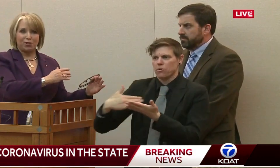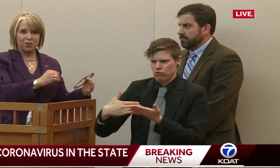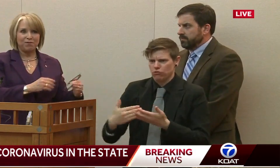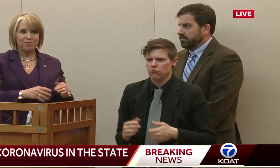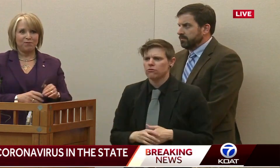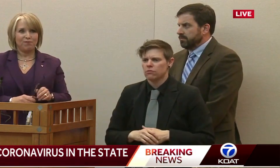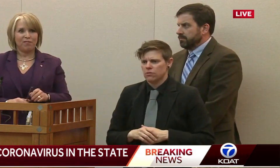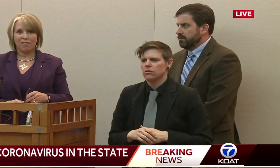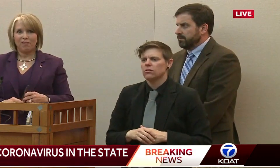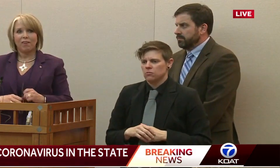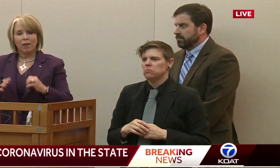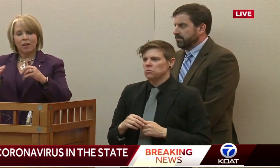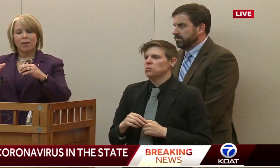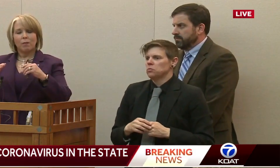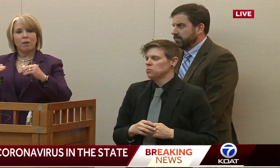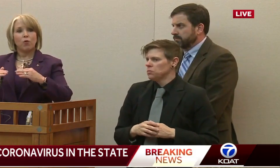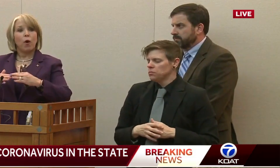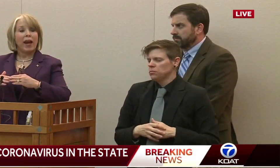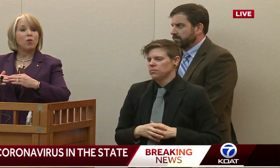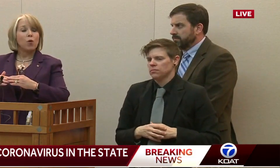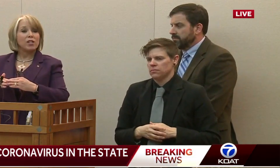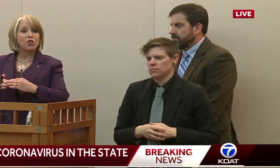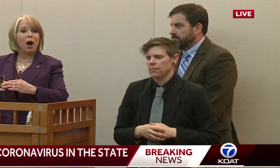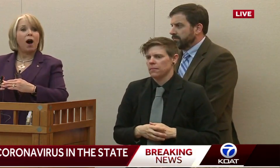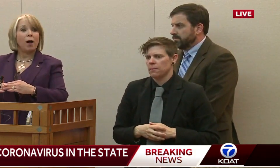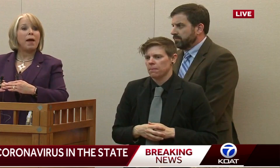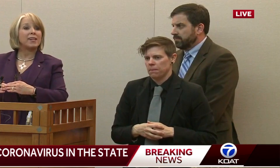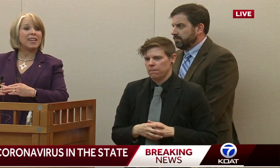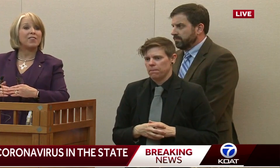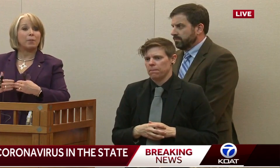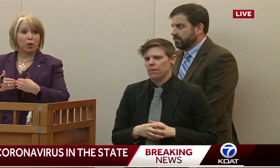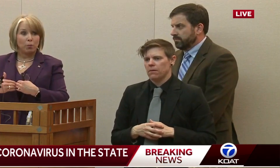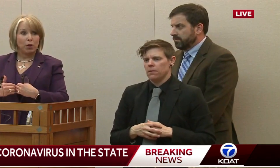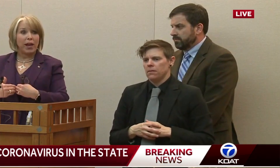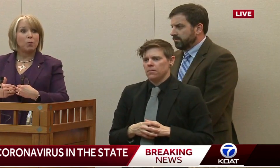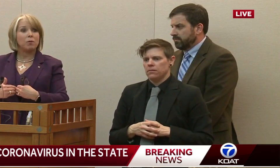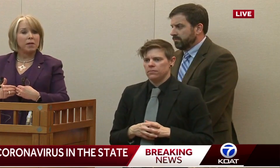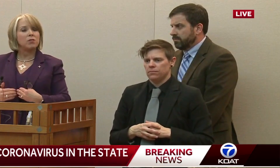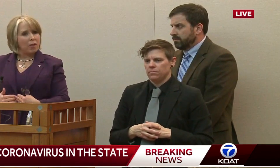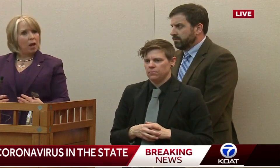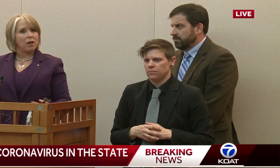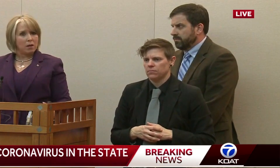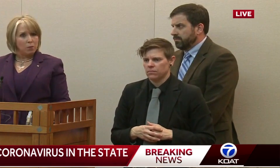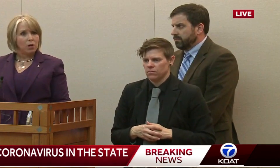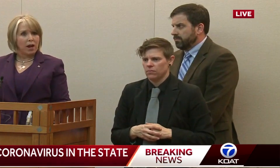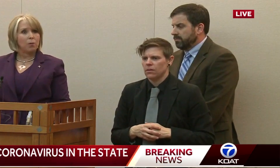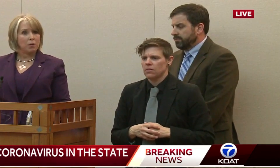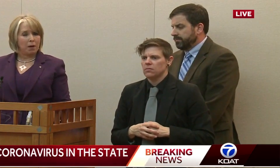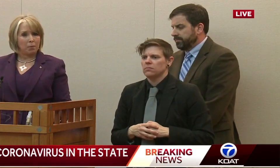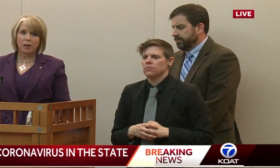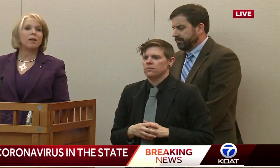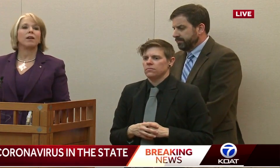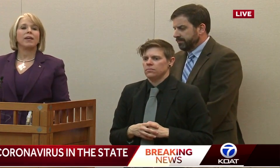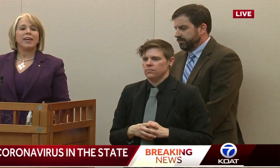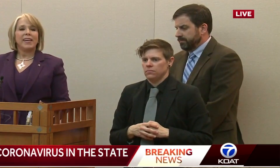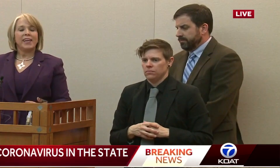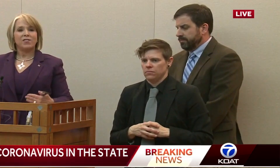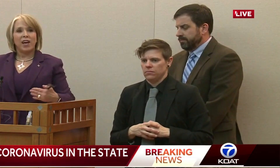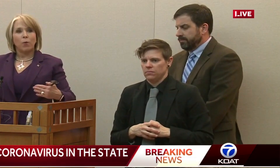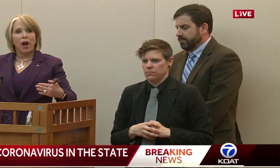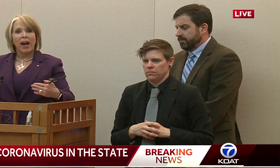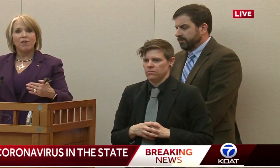clarification, but the way in which I'm asking them to communicate with me so that I can communicate with the public,